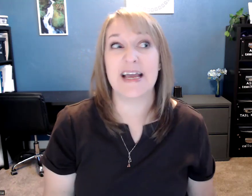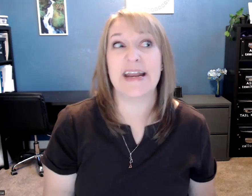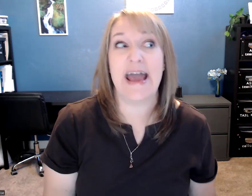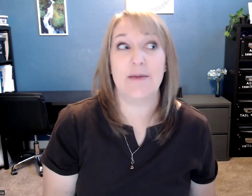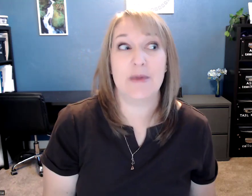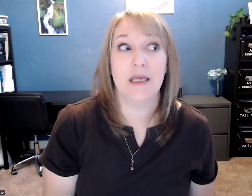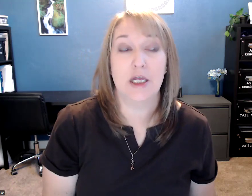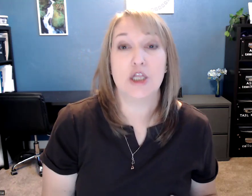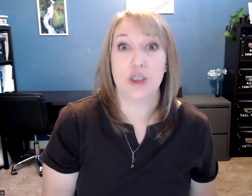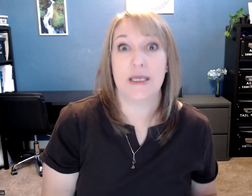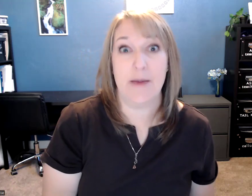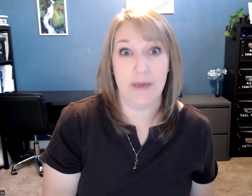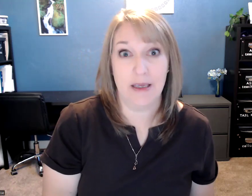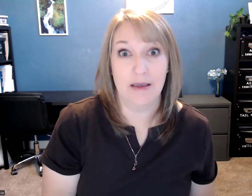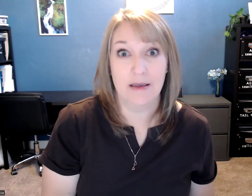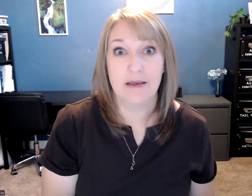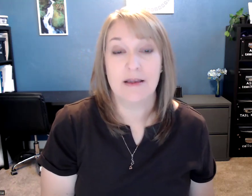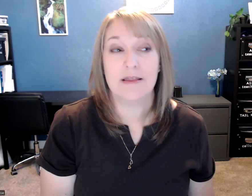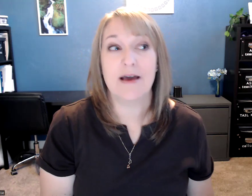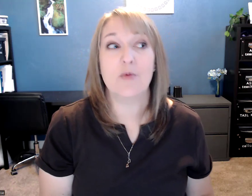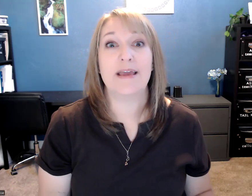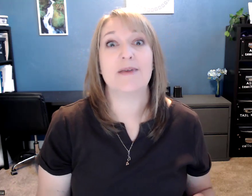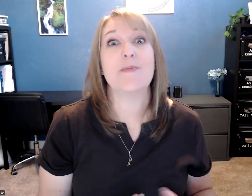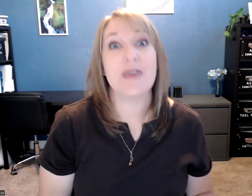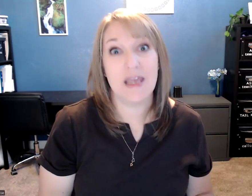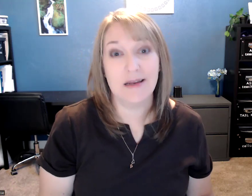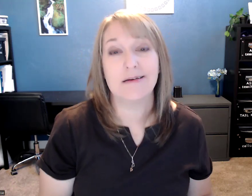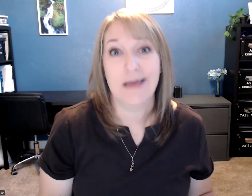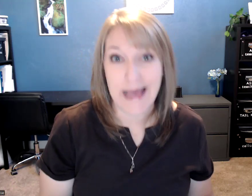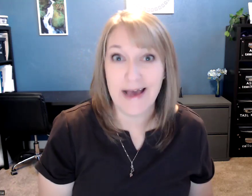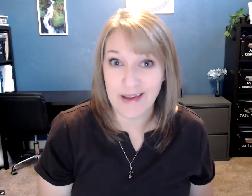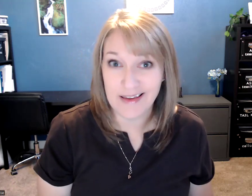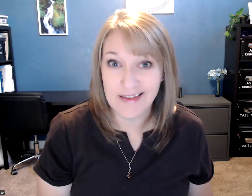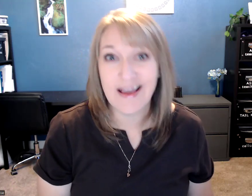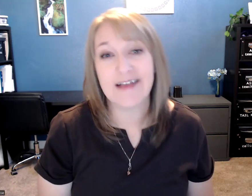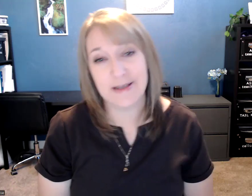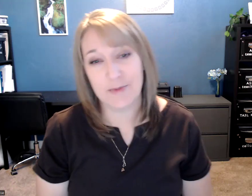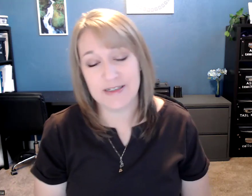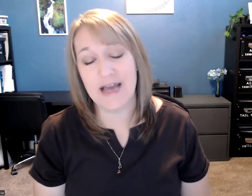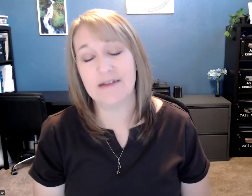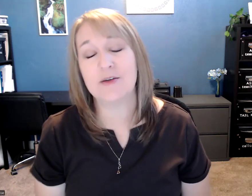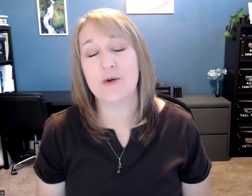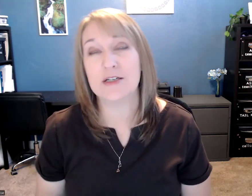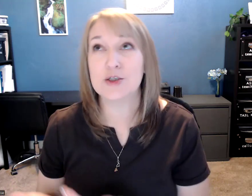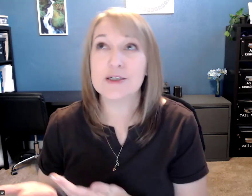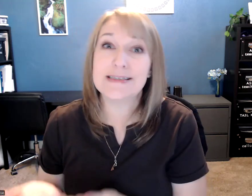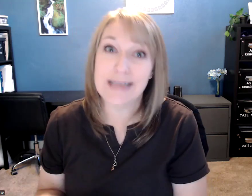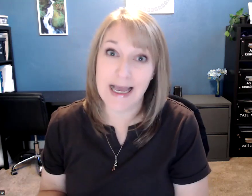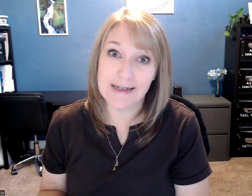sign happy, look happy. That will make it mean happy. And same with sad. You want it to look sad